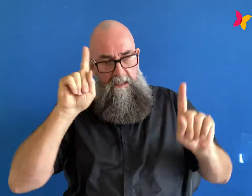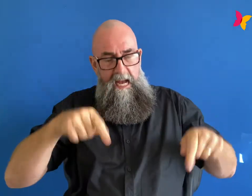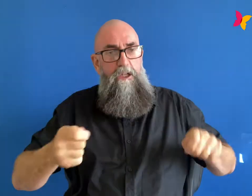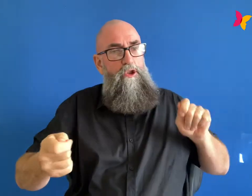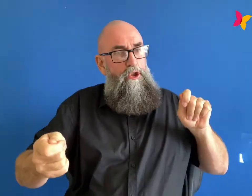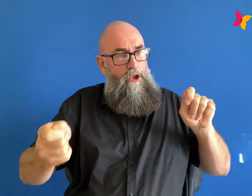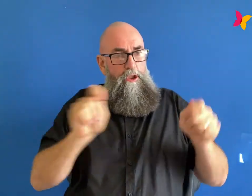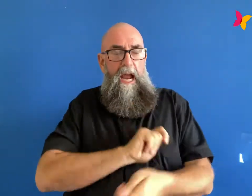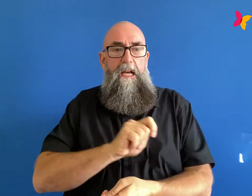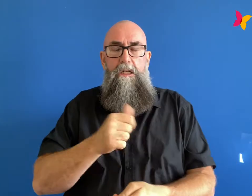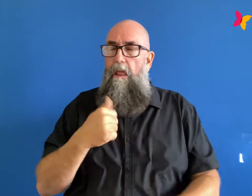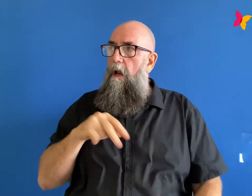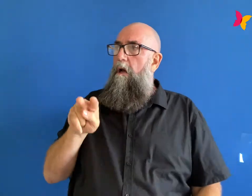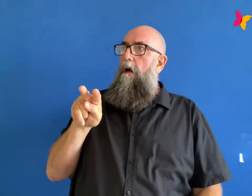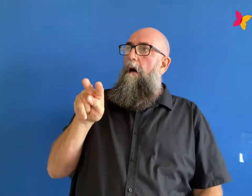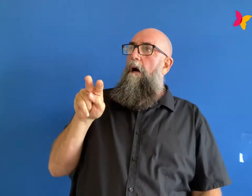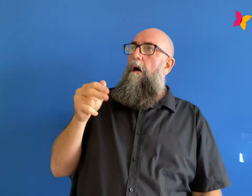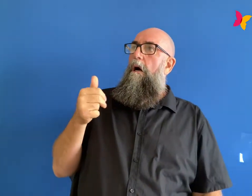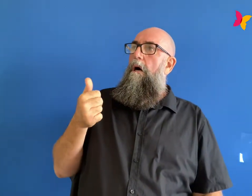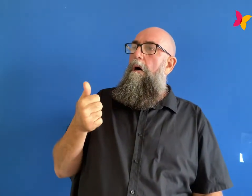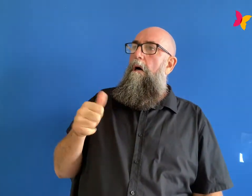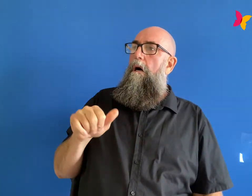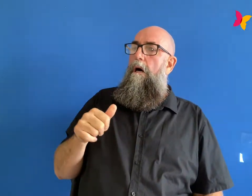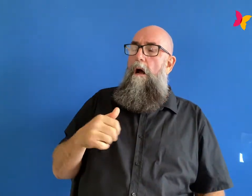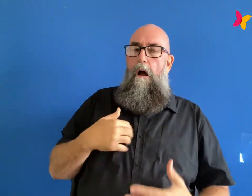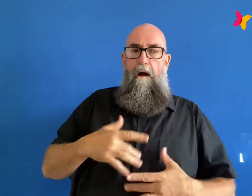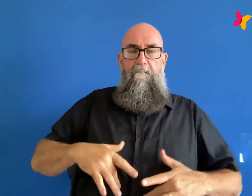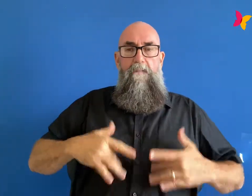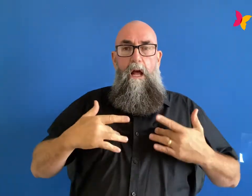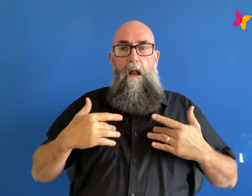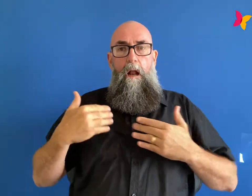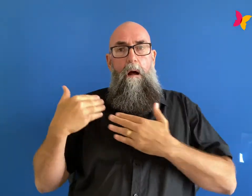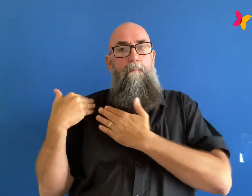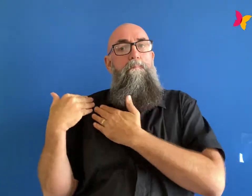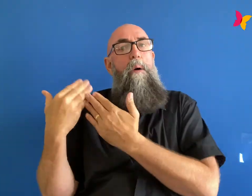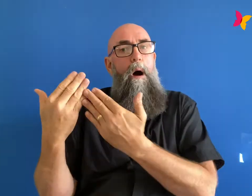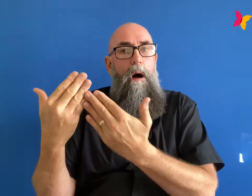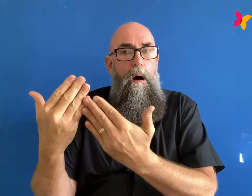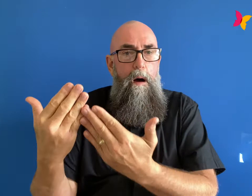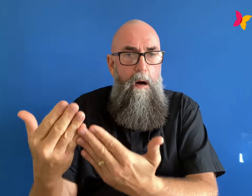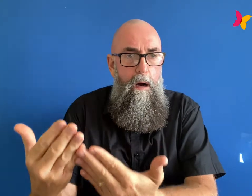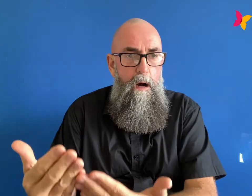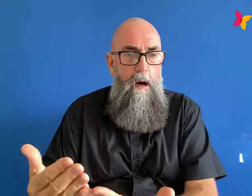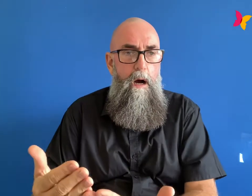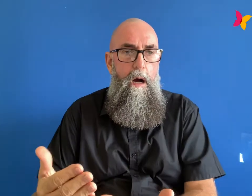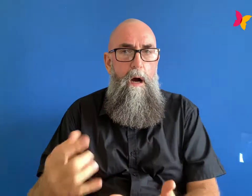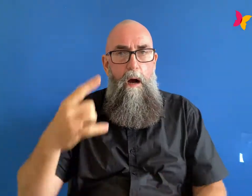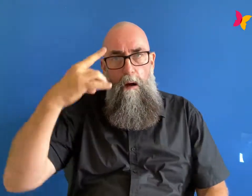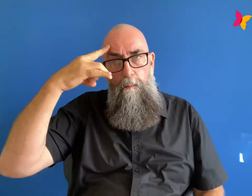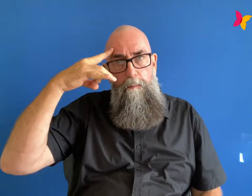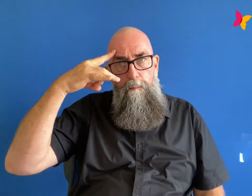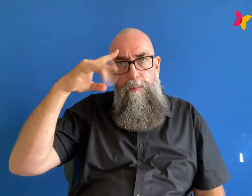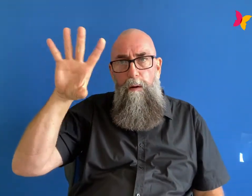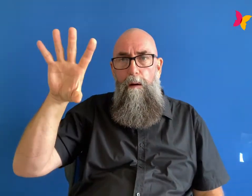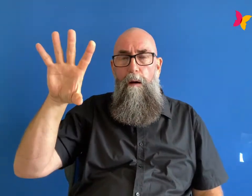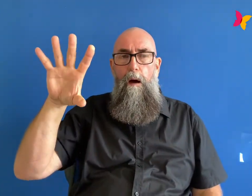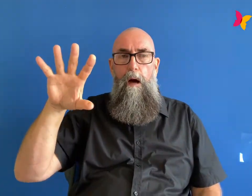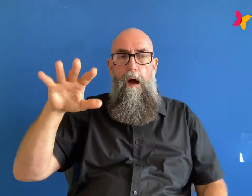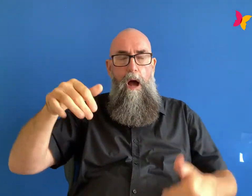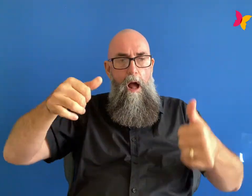and i just felt this immense relief as i realized holy shit you're sick this isn't